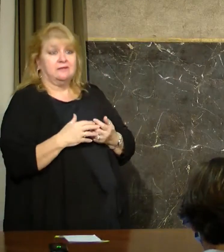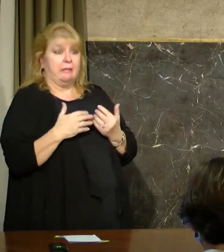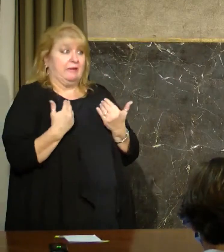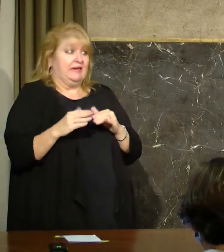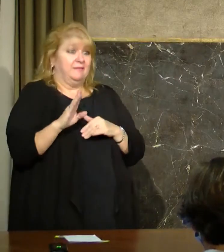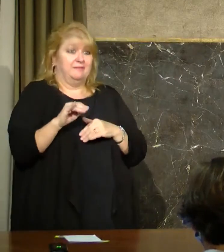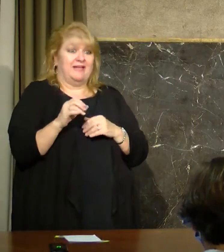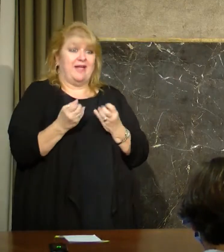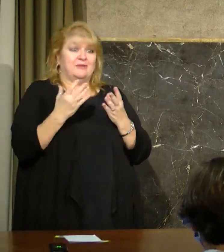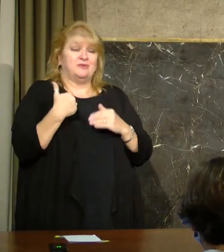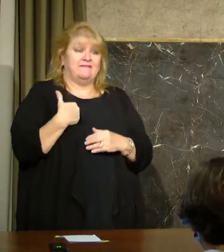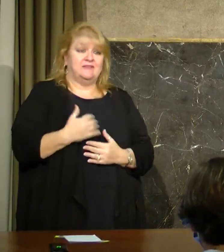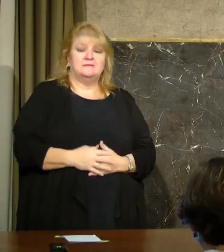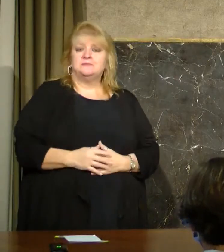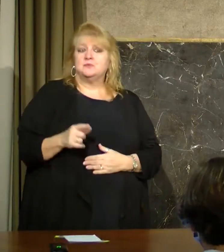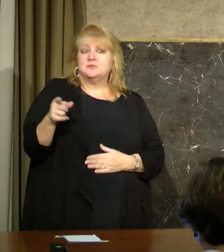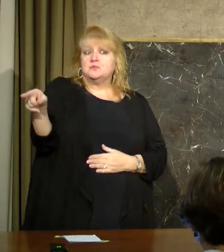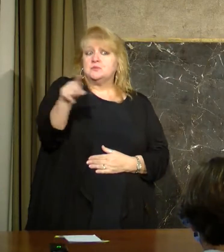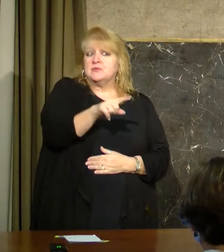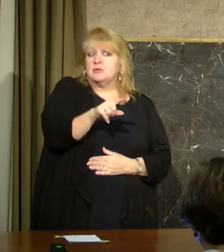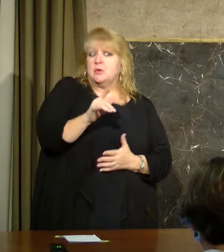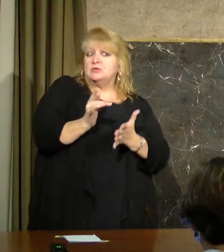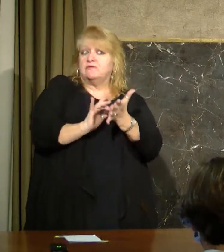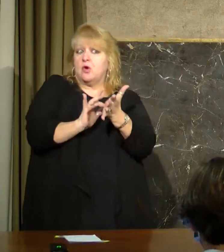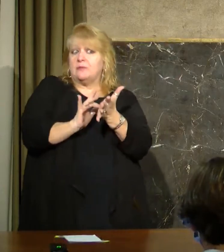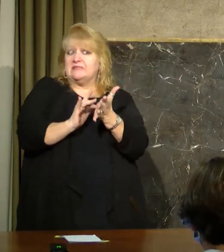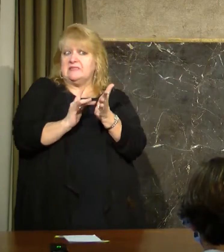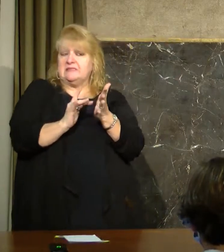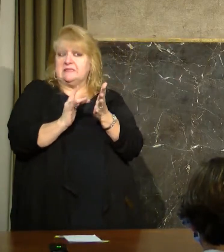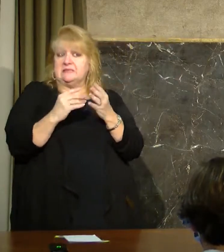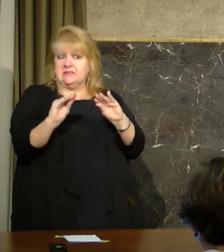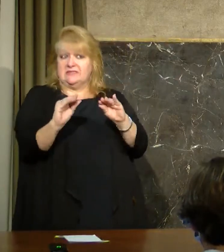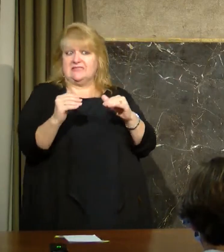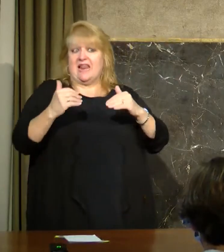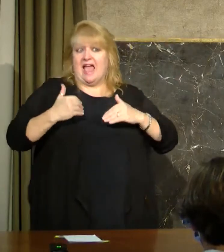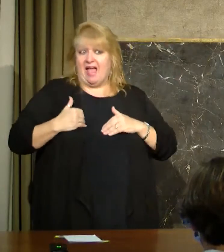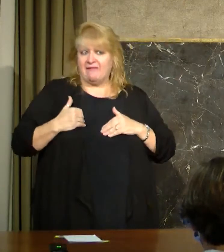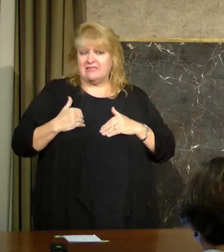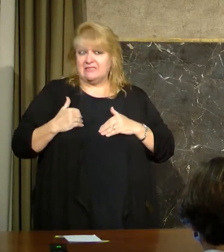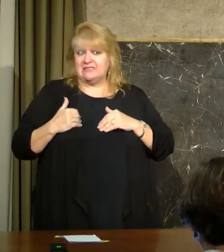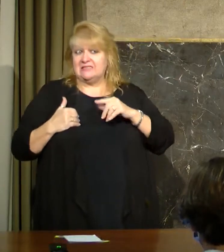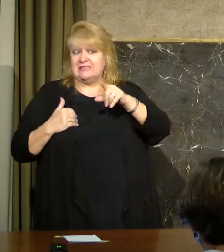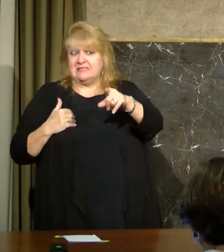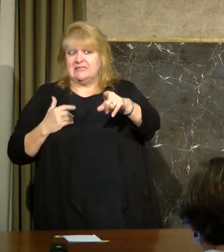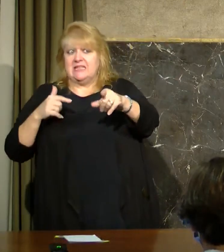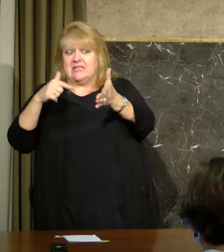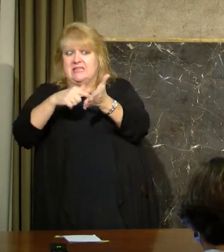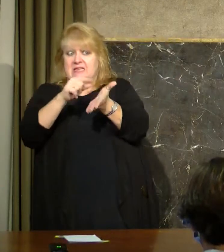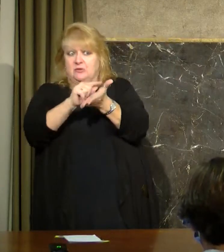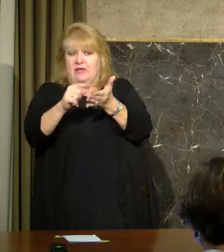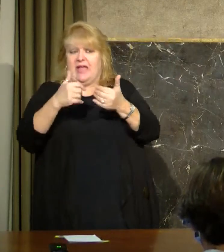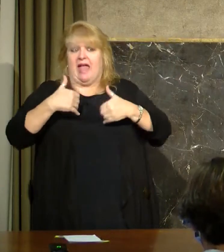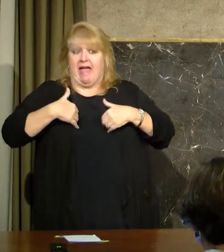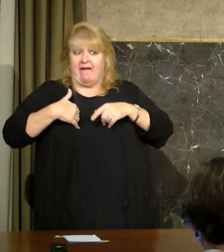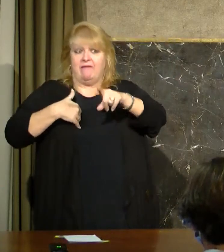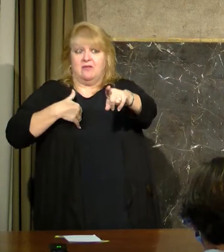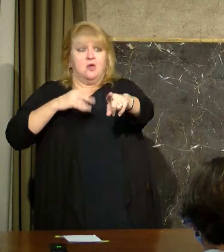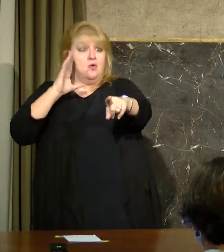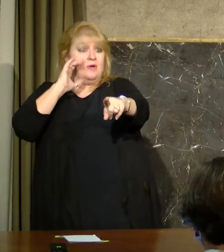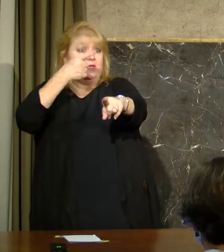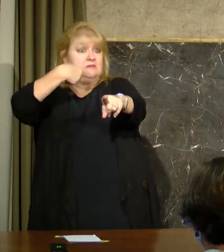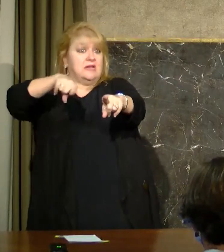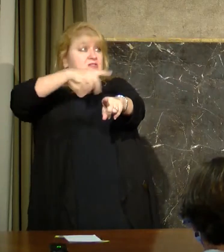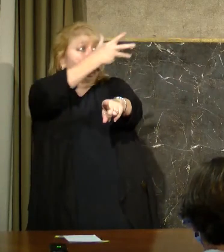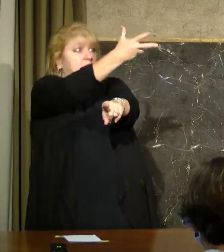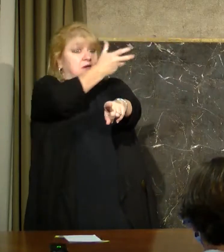should the pharmacies that got it earlier this week expect to get it again or no? Not necessarily. We hope to be able to, but